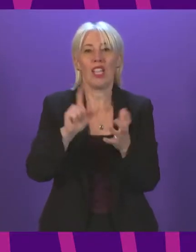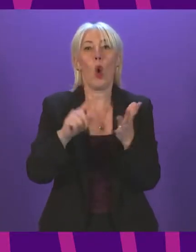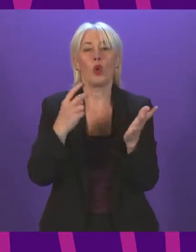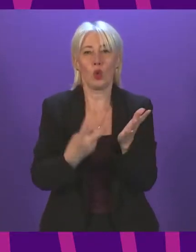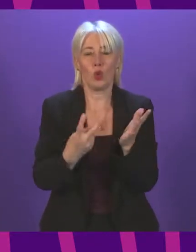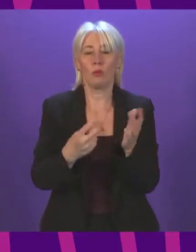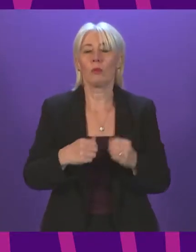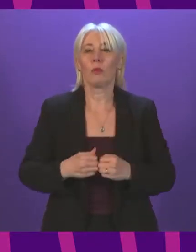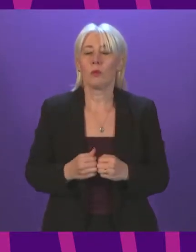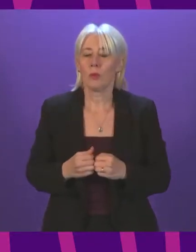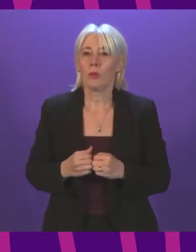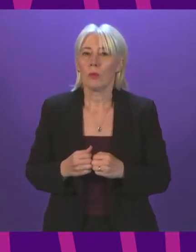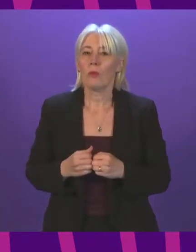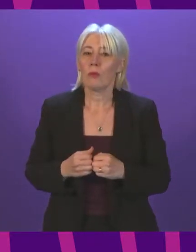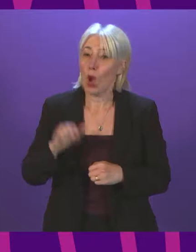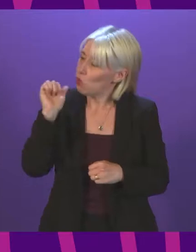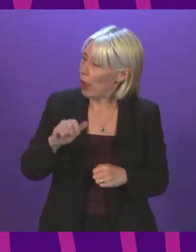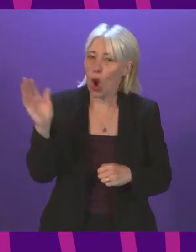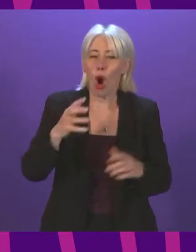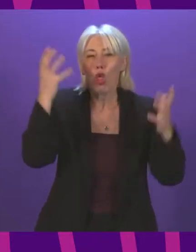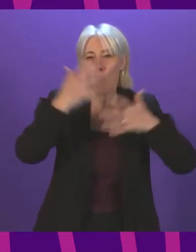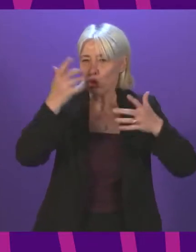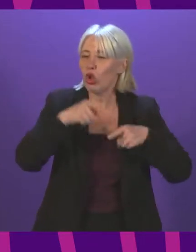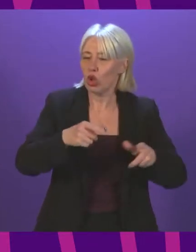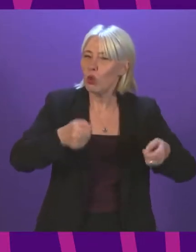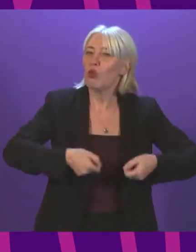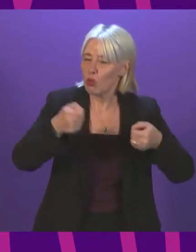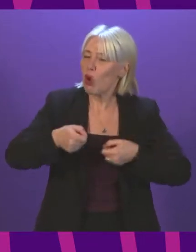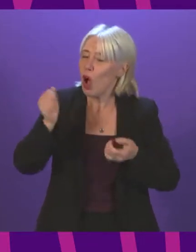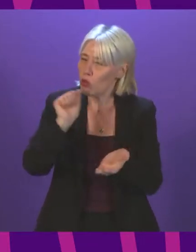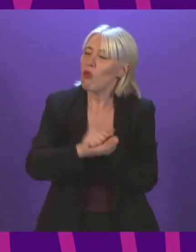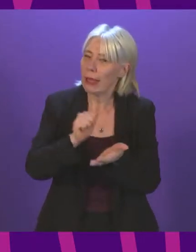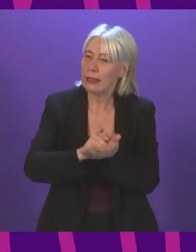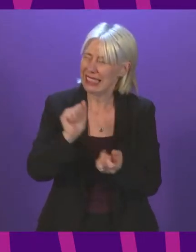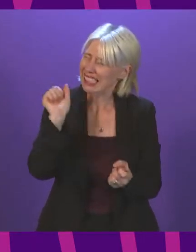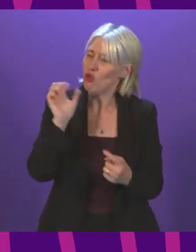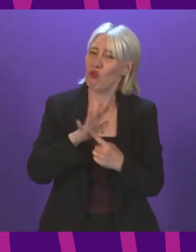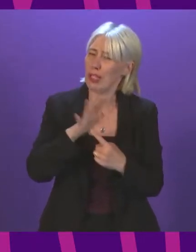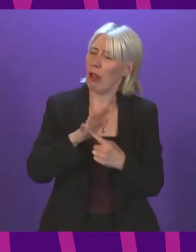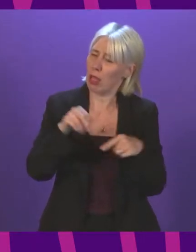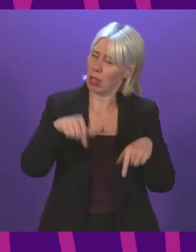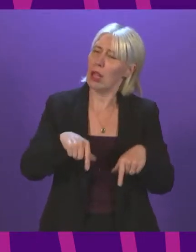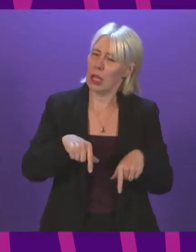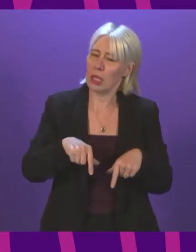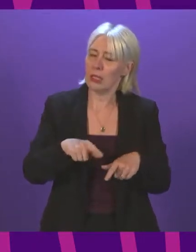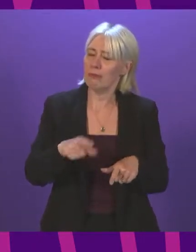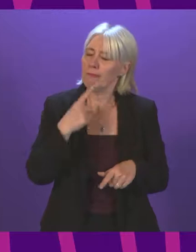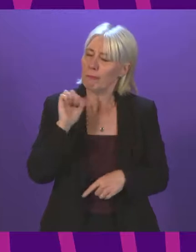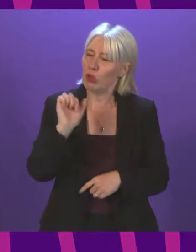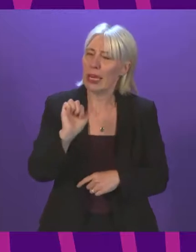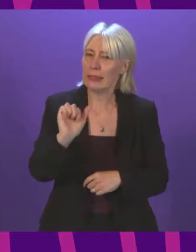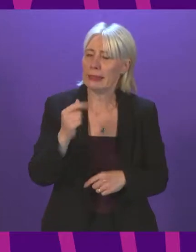The member is absolutely right in raising all the concerns that she has, because this is absolutely critical. As the member mentioned,